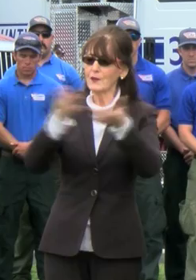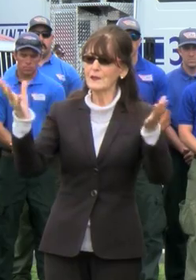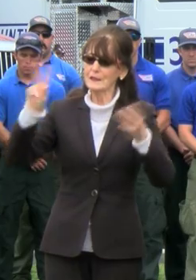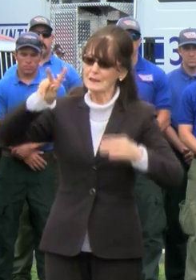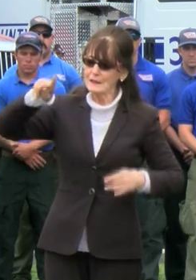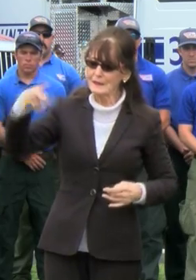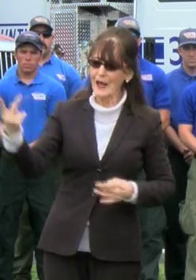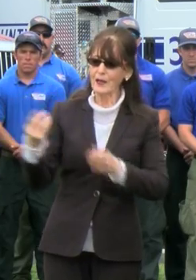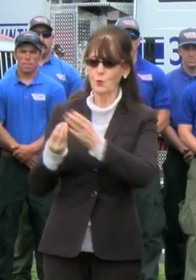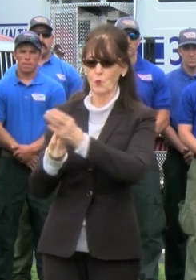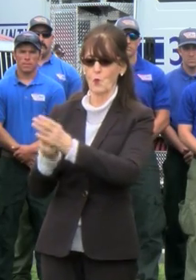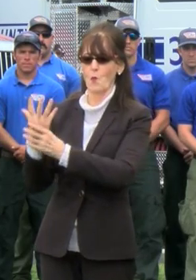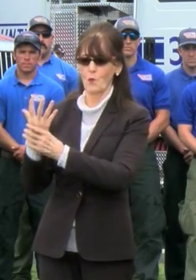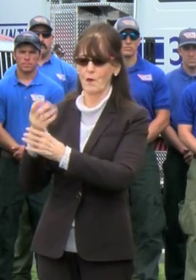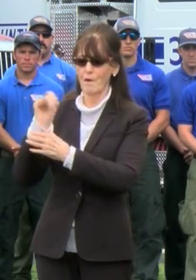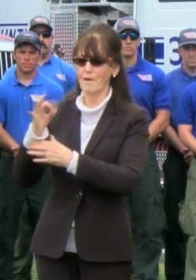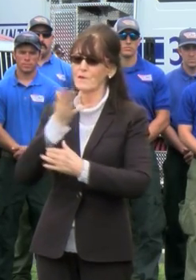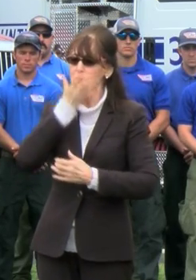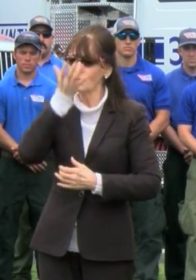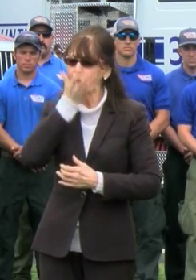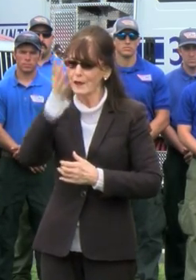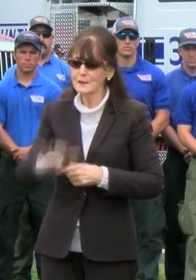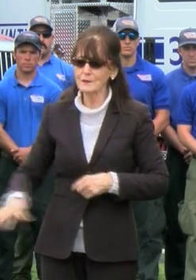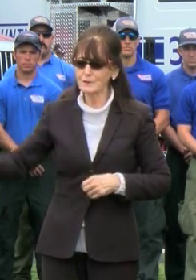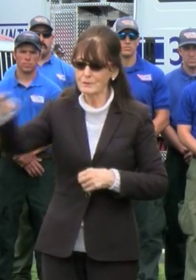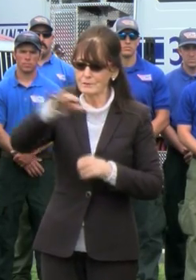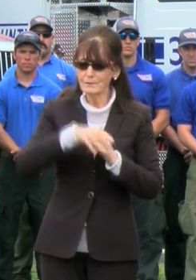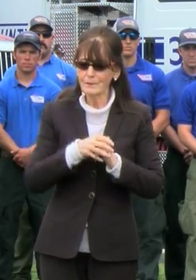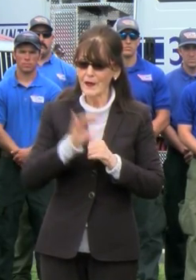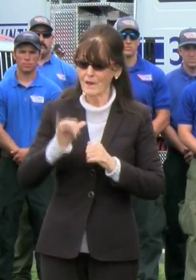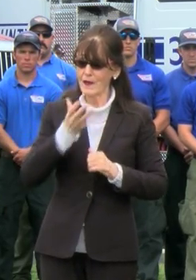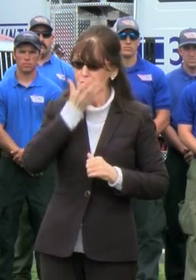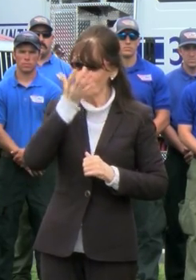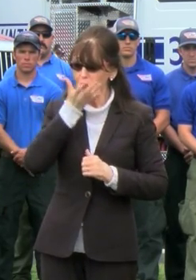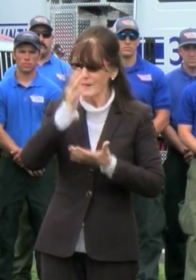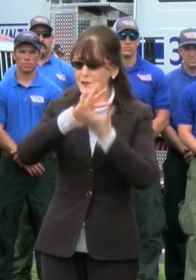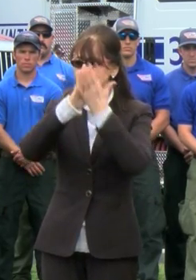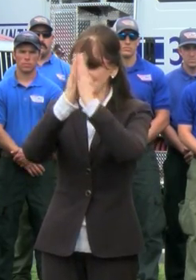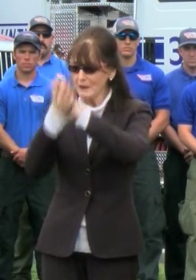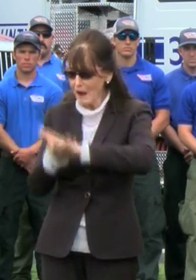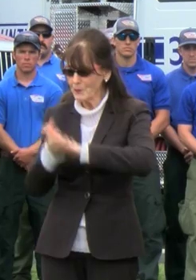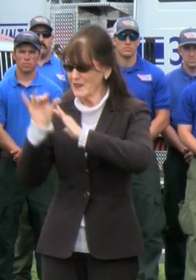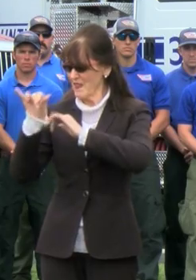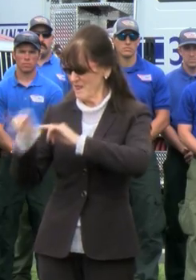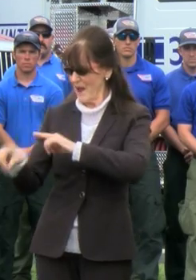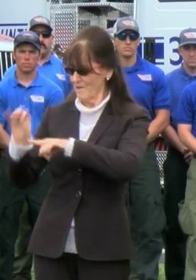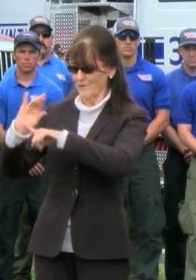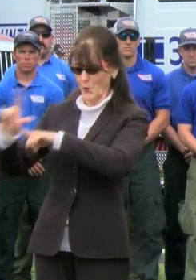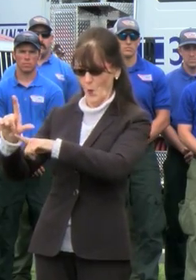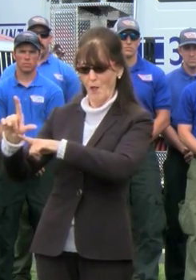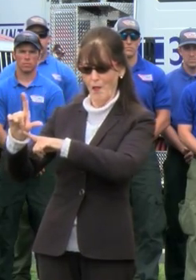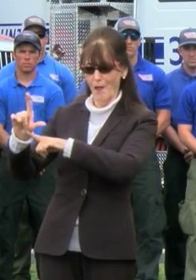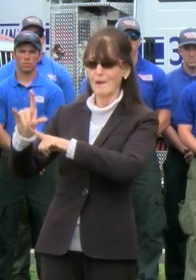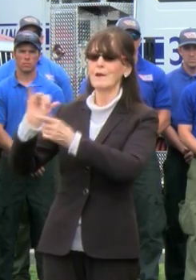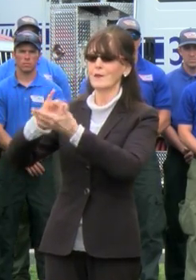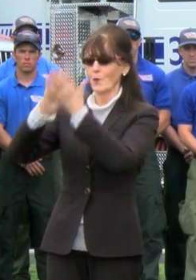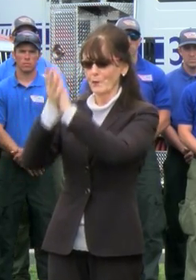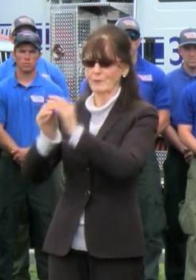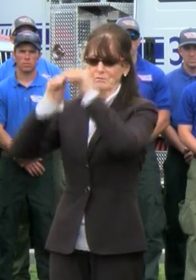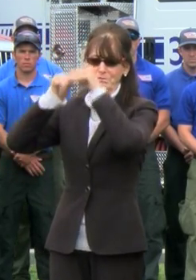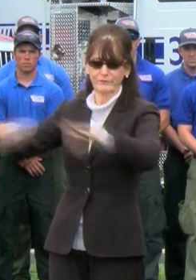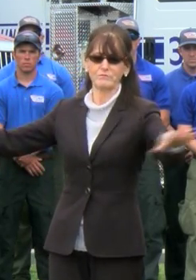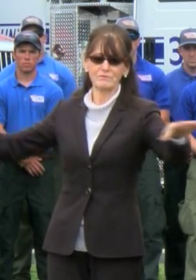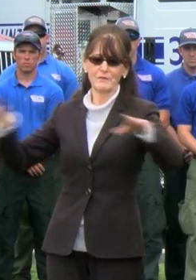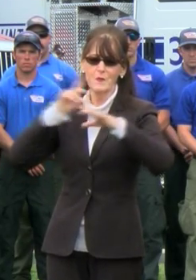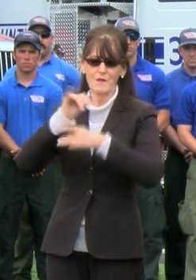second growth of the grass crop and the grass becomes the carrier fuel which helps to spread the